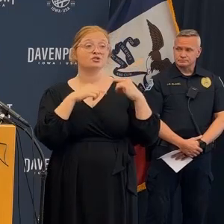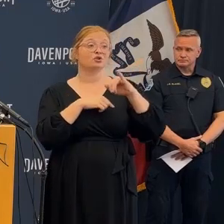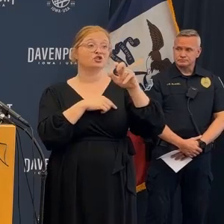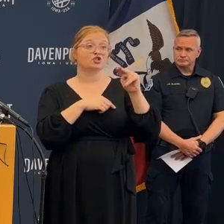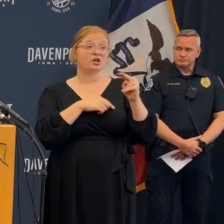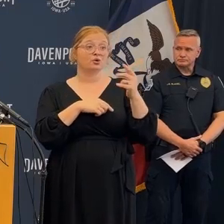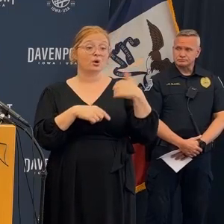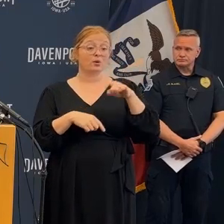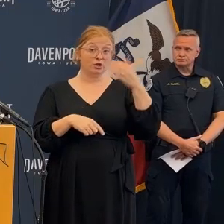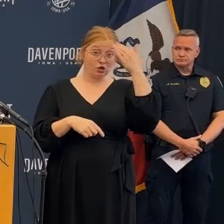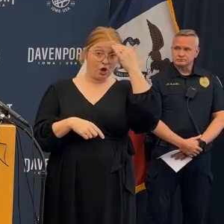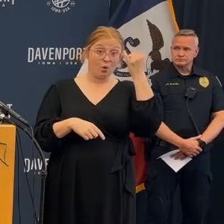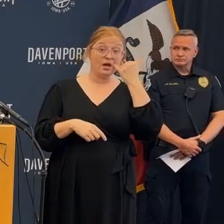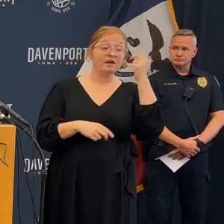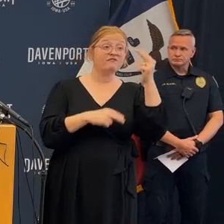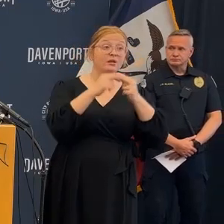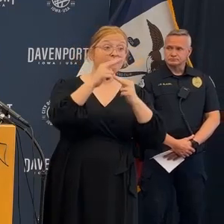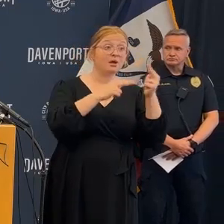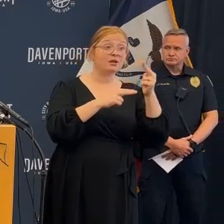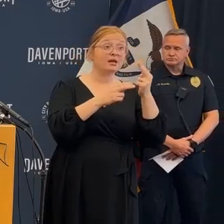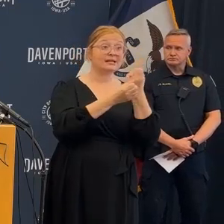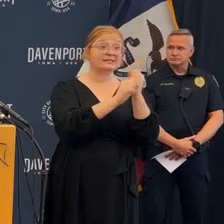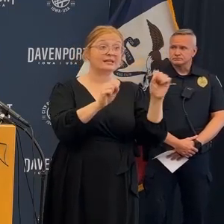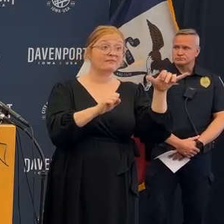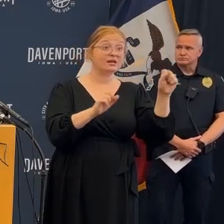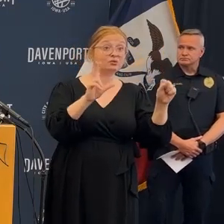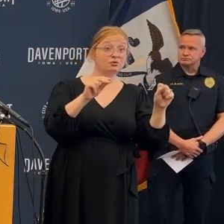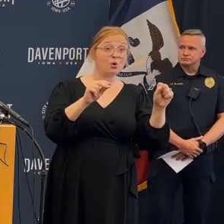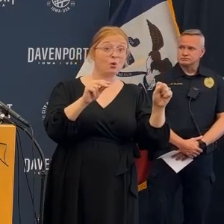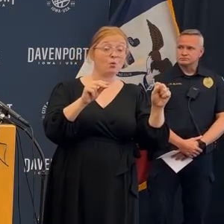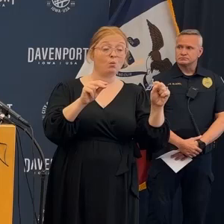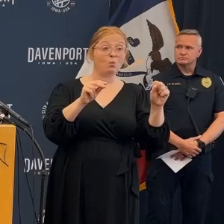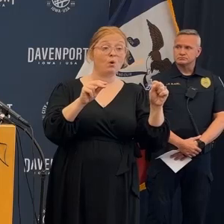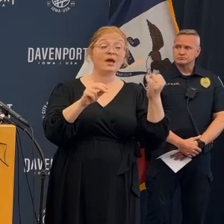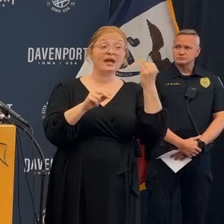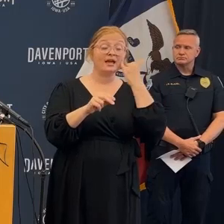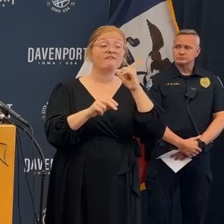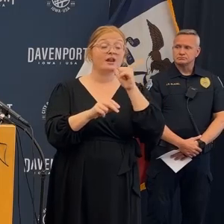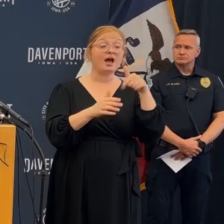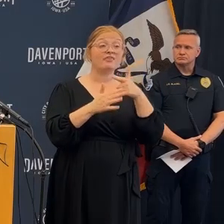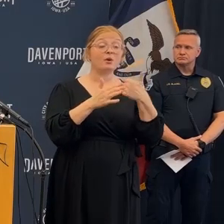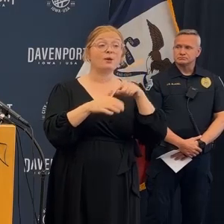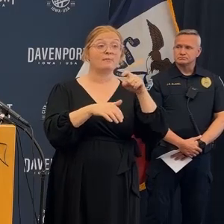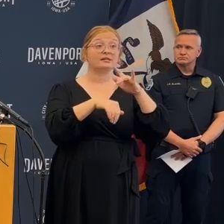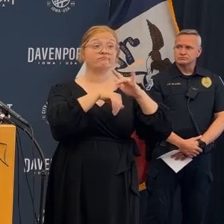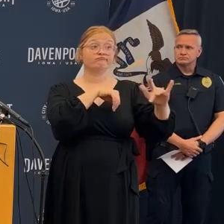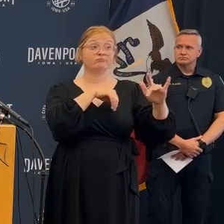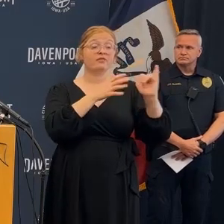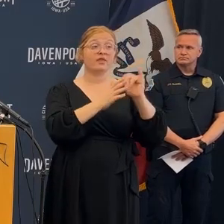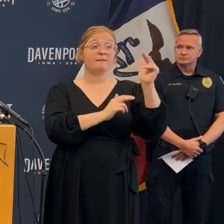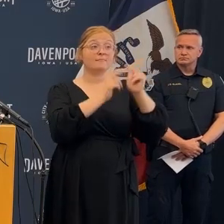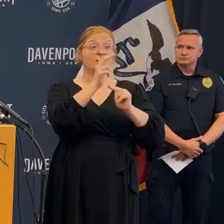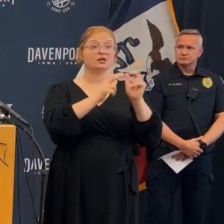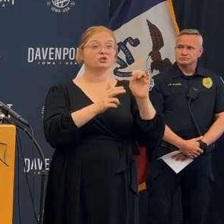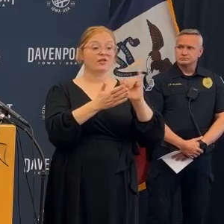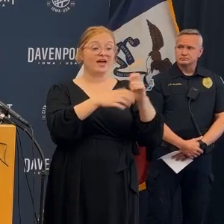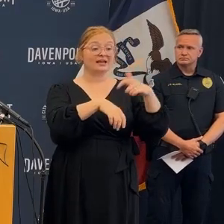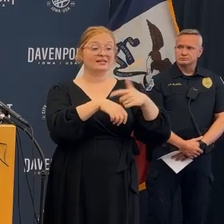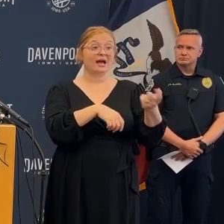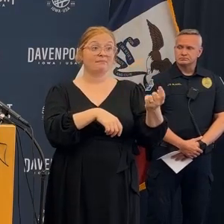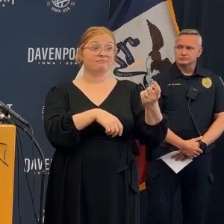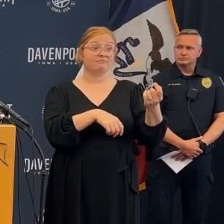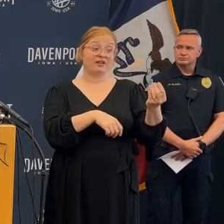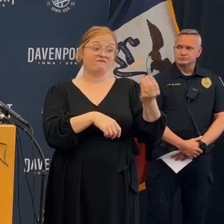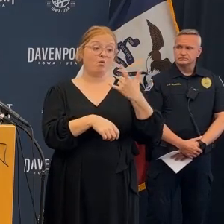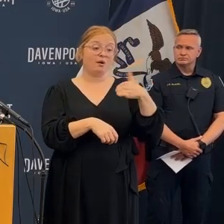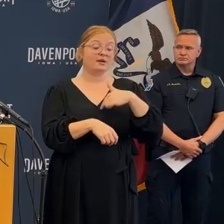the last six months one the end of january then one here last week what the city asked was that